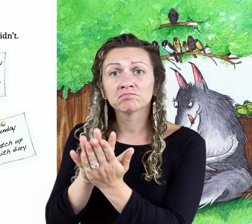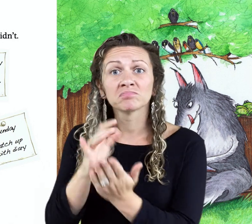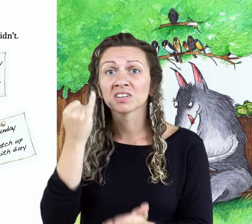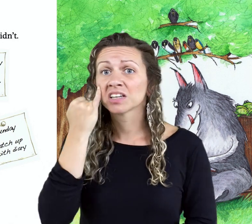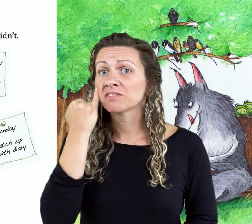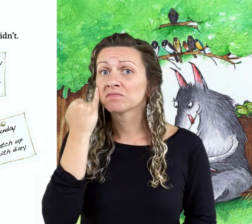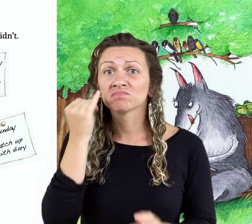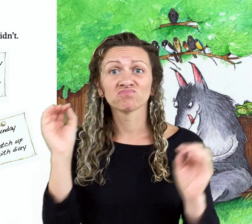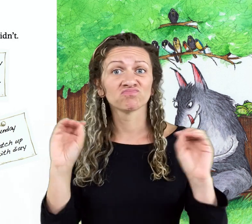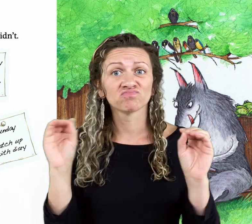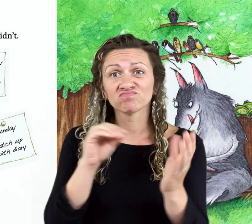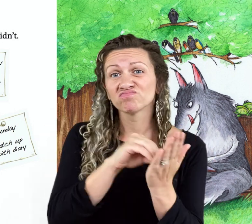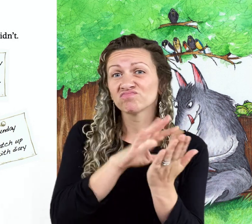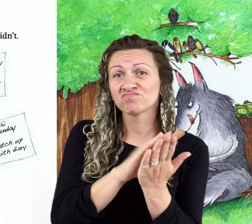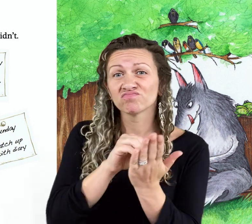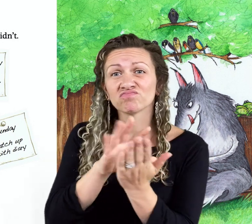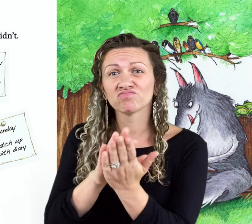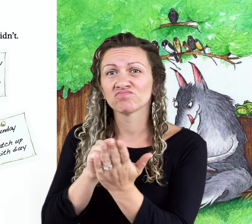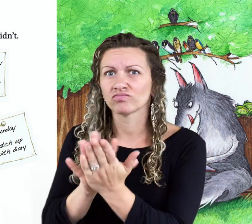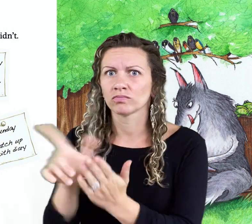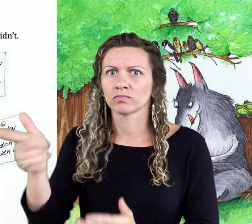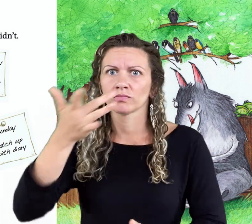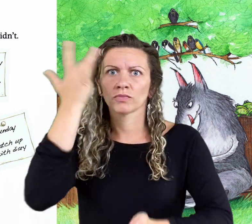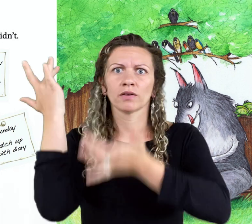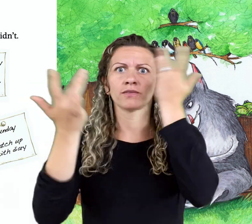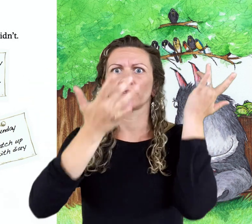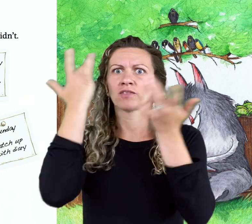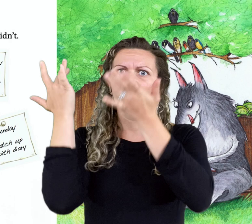He tended to forget things if he didn't.